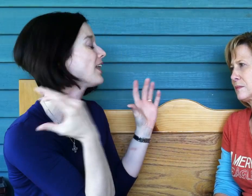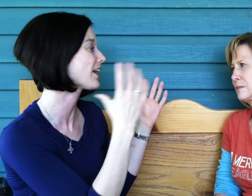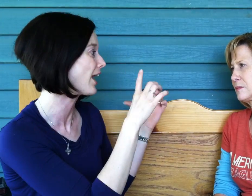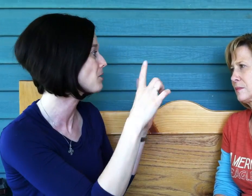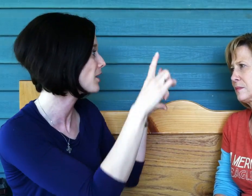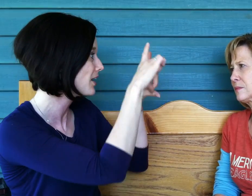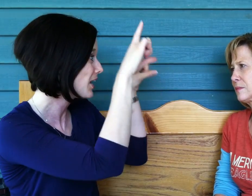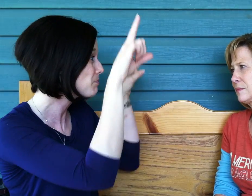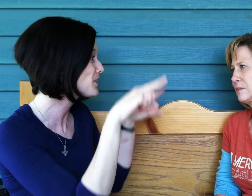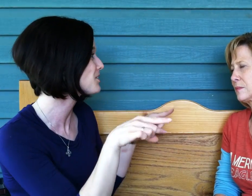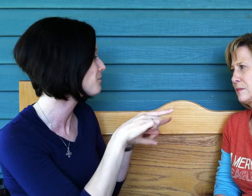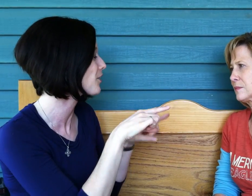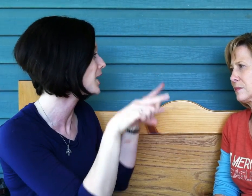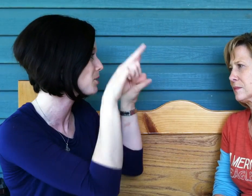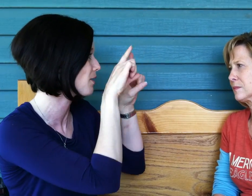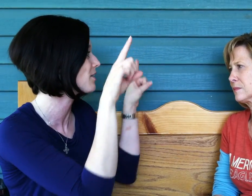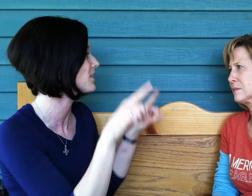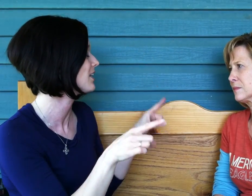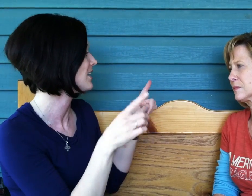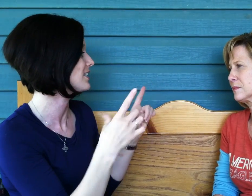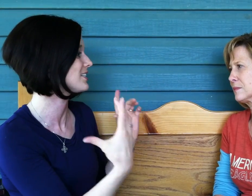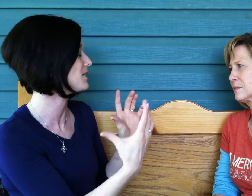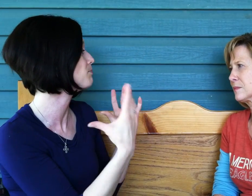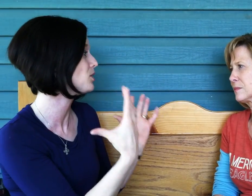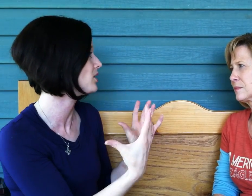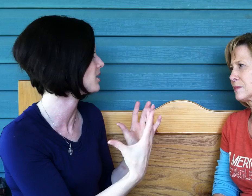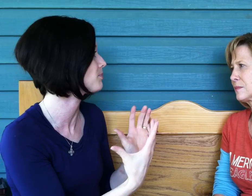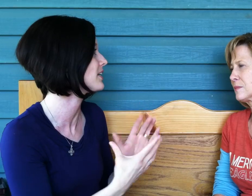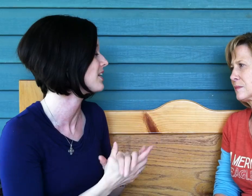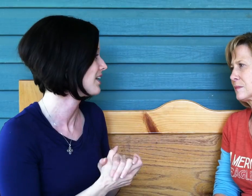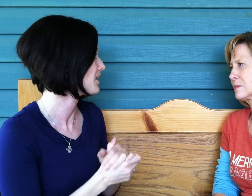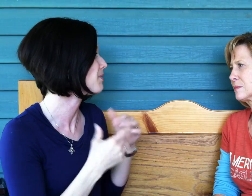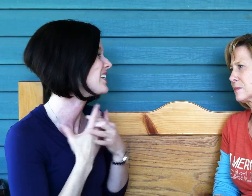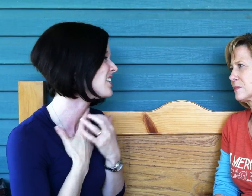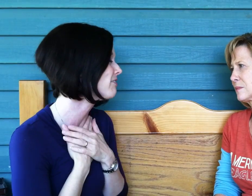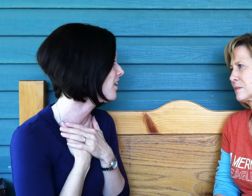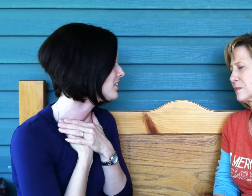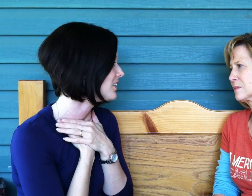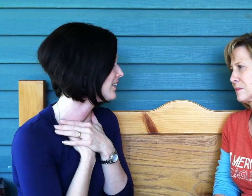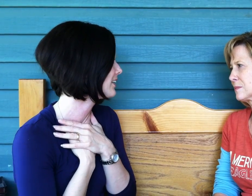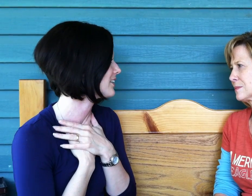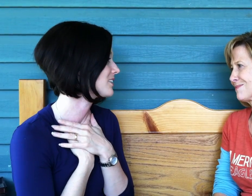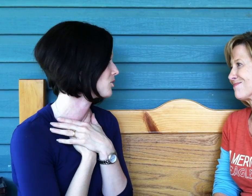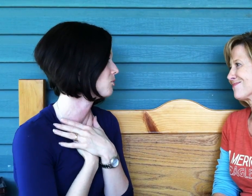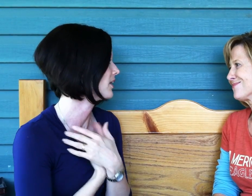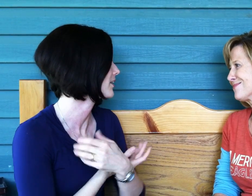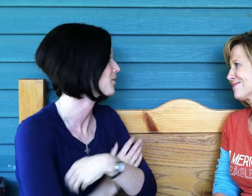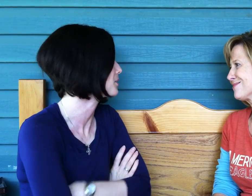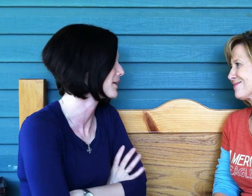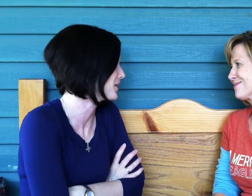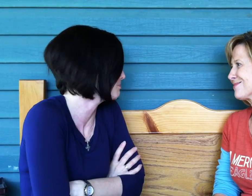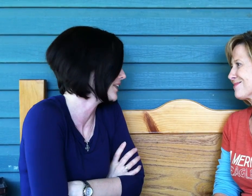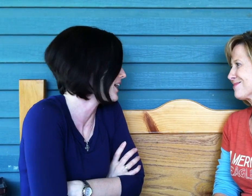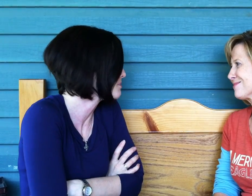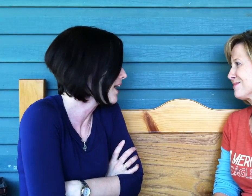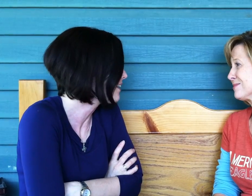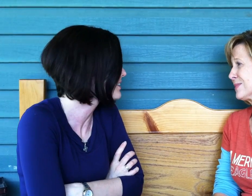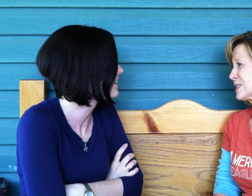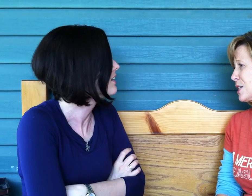that camera, it puts the frame around it to see beauty in a place that my default is to whine and gripe and complain about. to